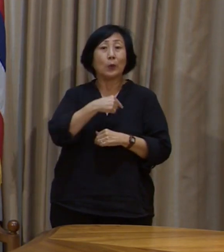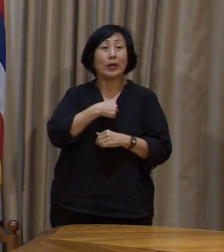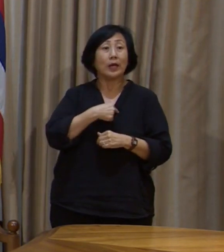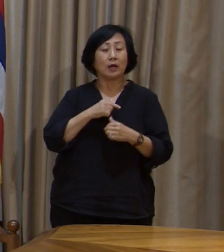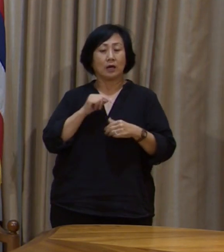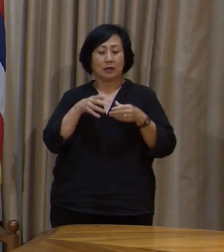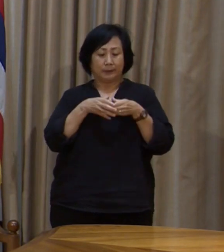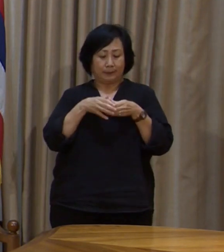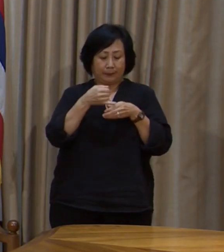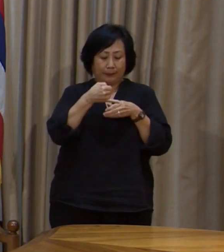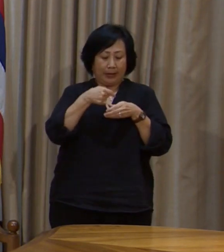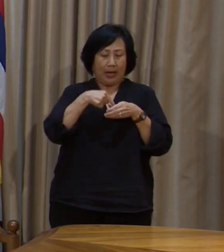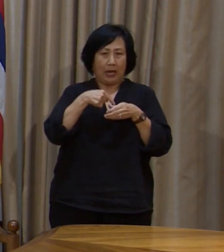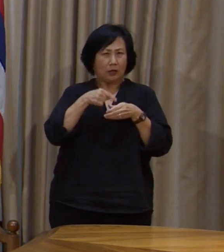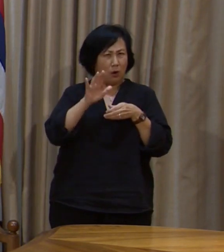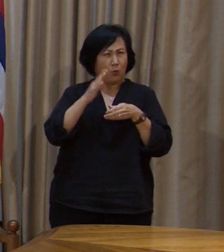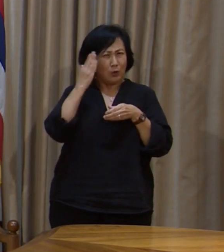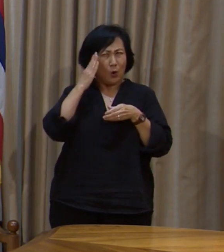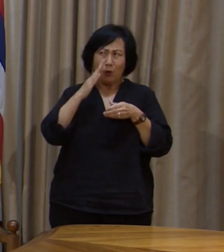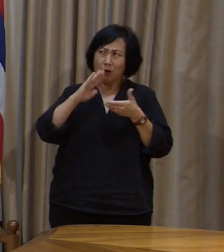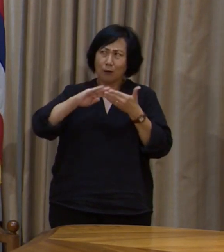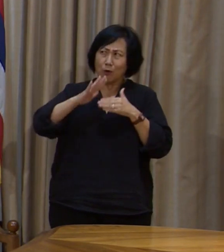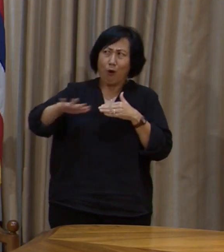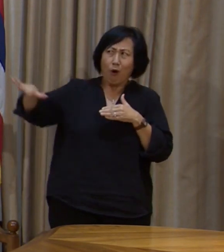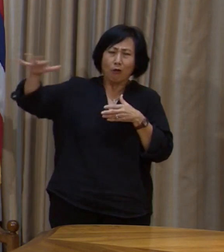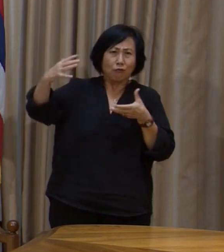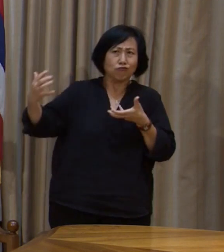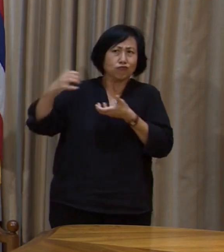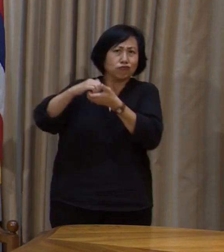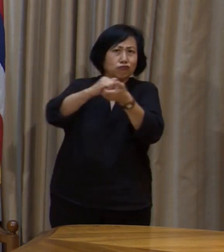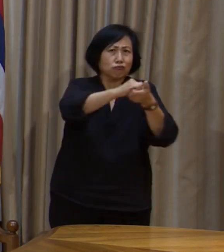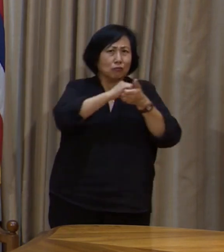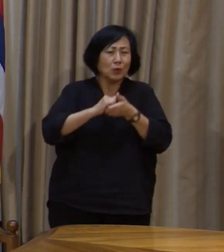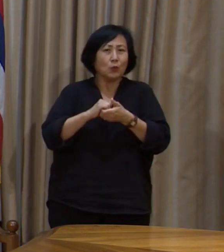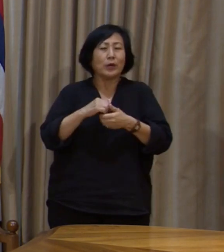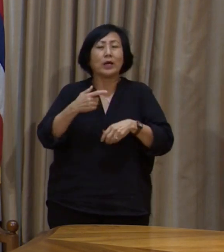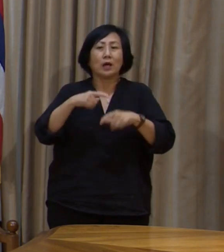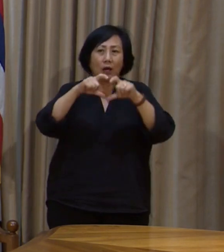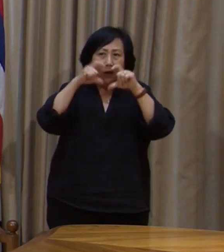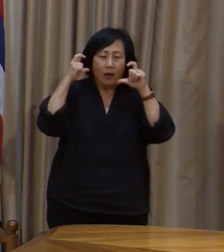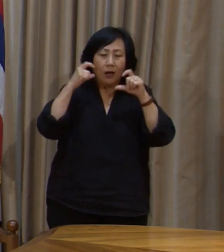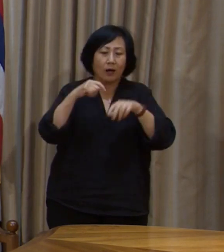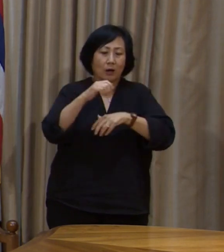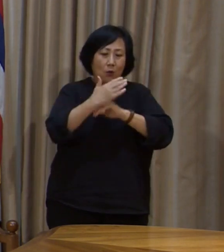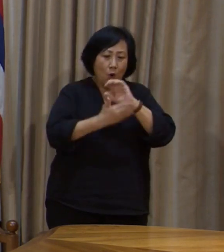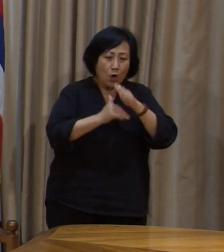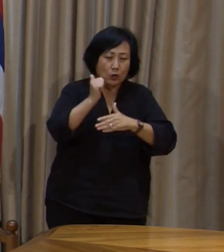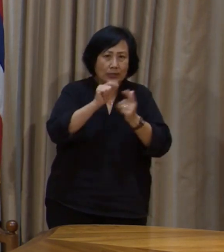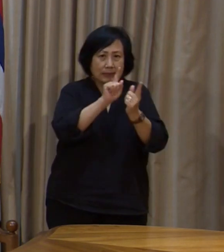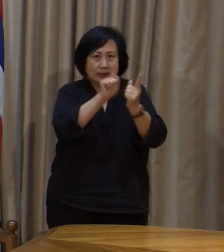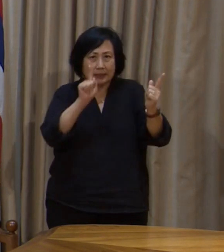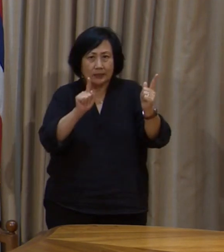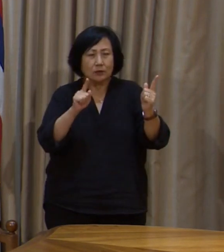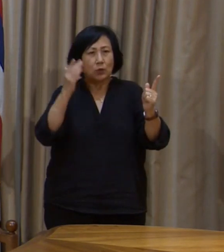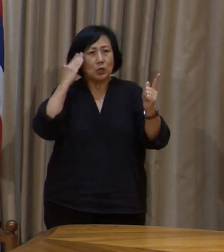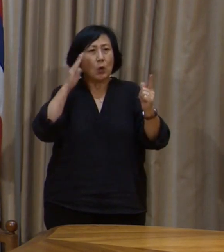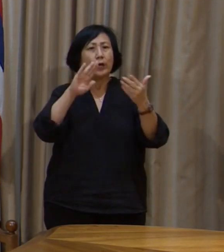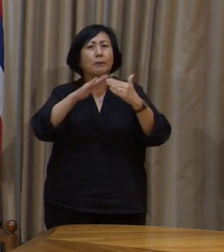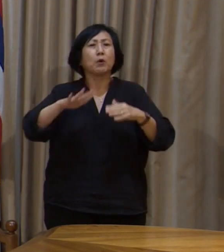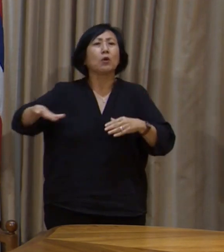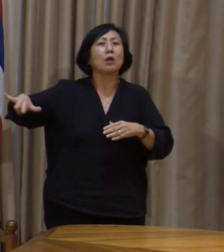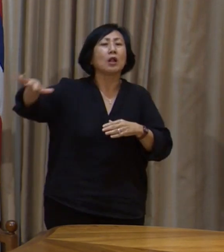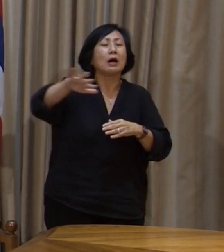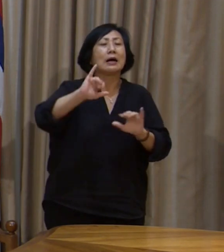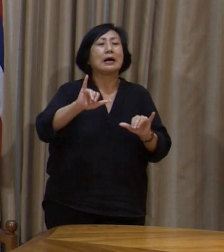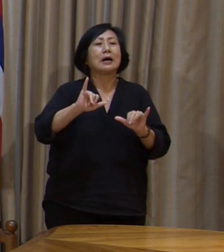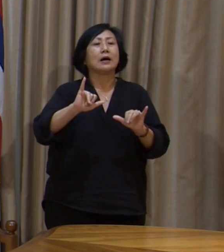larger community. We wear our masks, we wash our hands and we watch our distance because we know that's what's